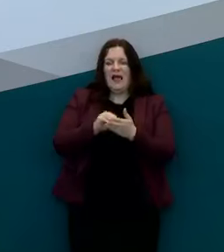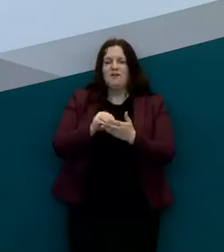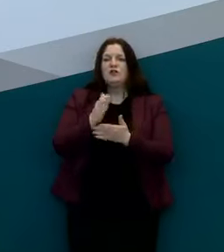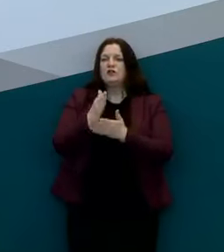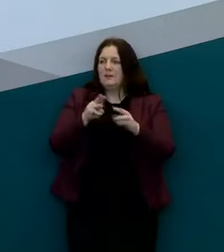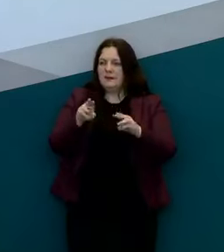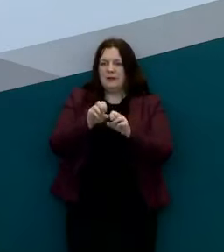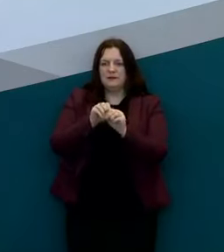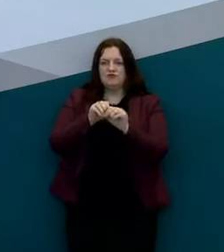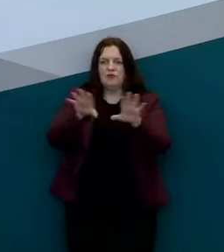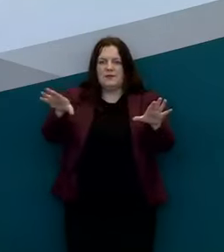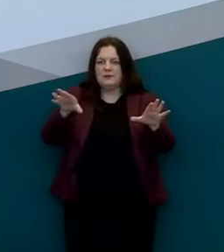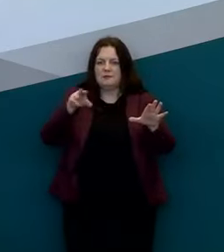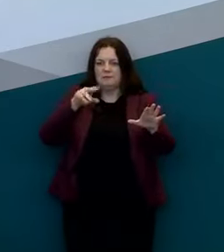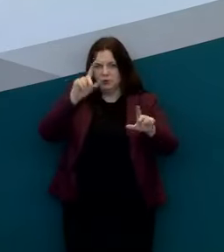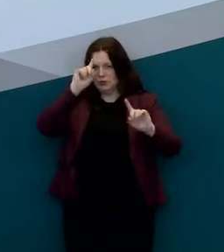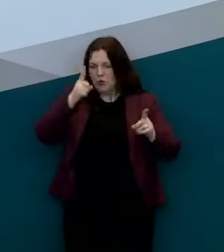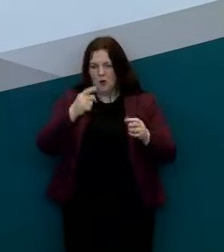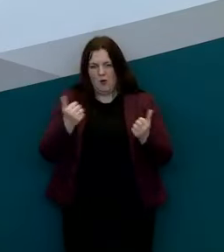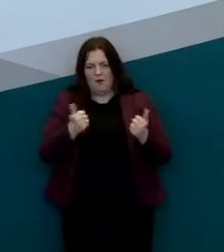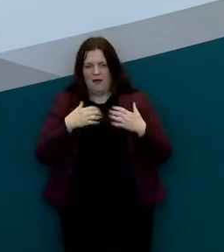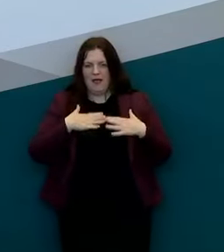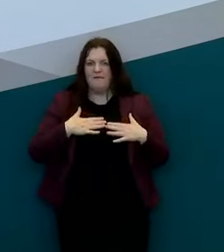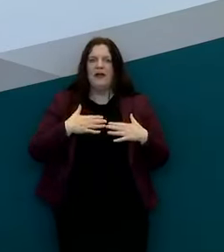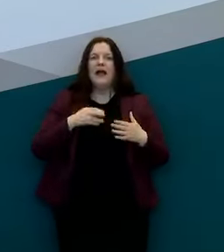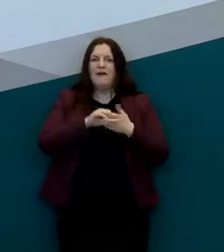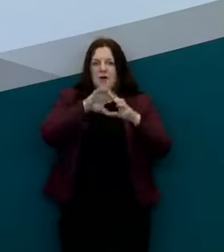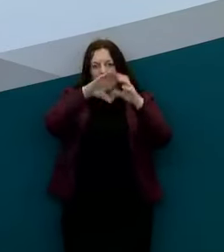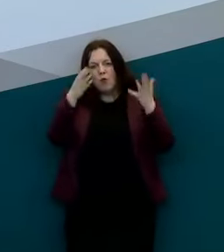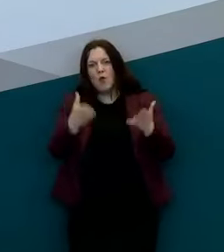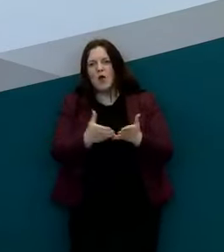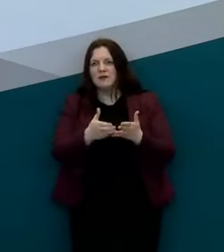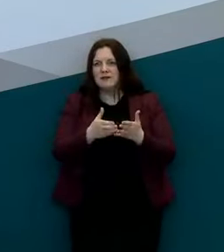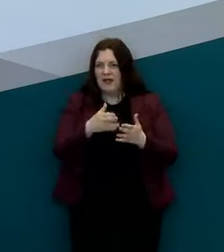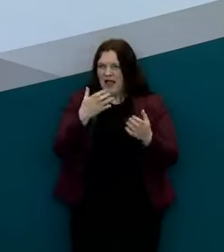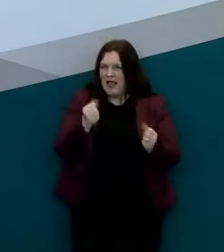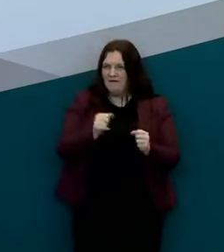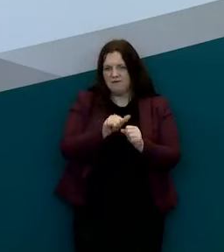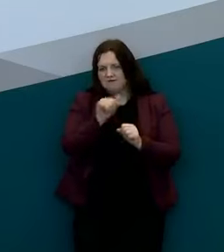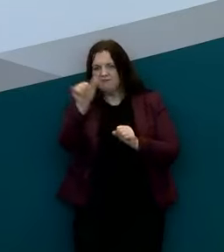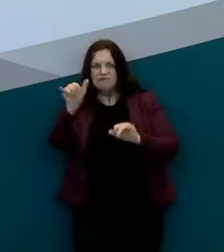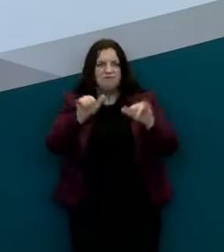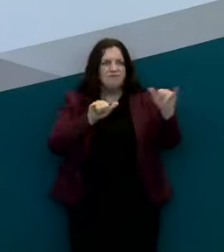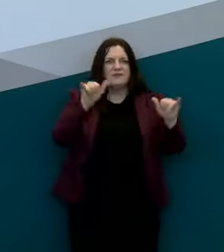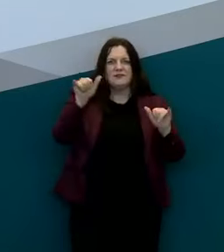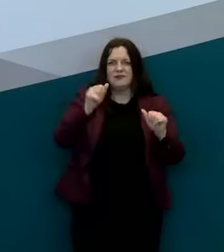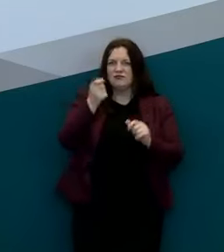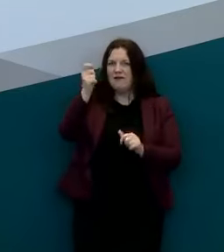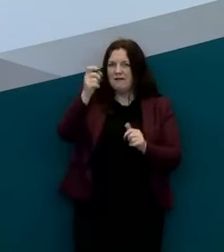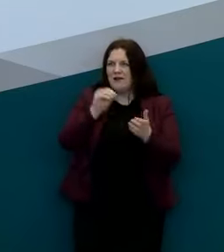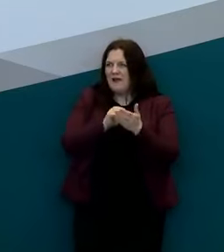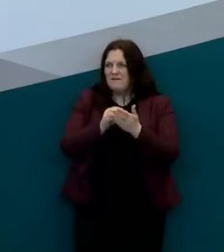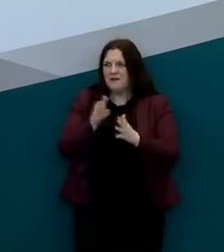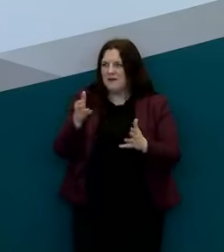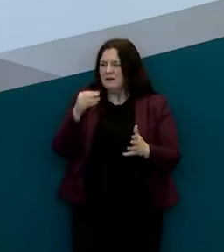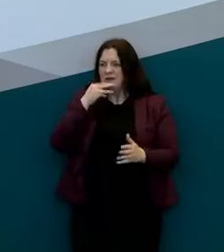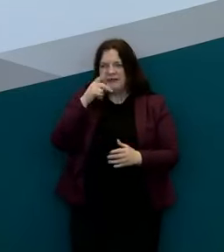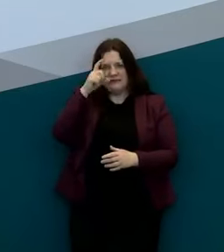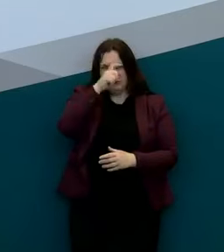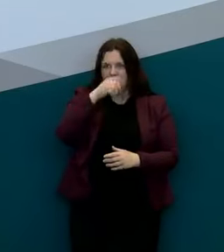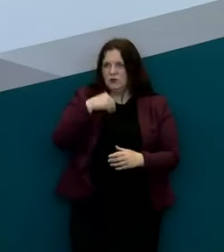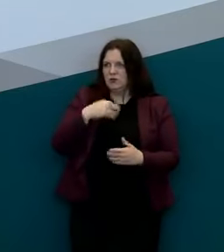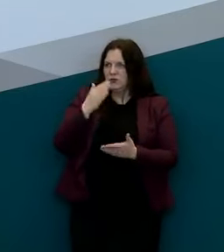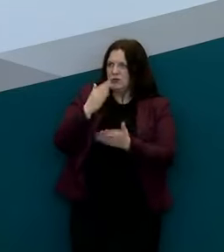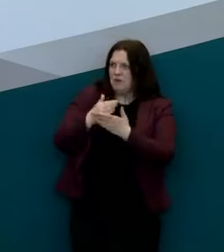in a globalized world where there is travel it'll be impossible to fully eliminate if you like the possibility of continued importation of cases